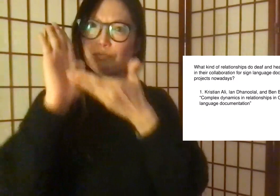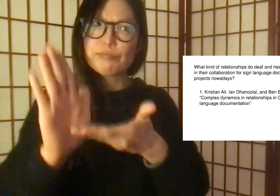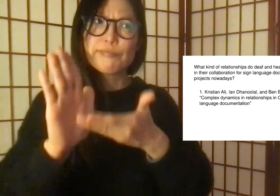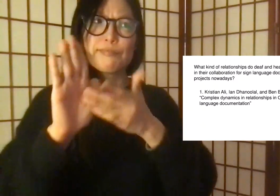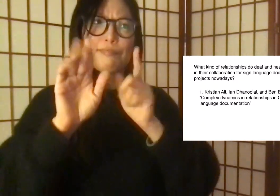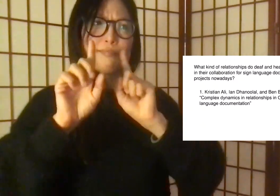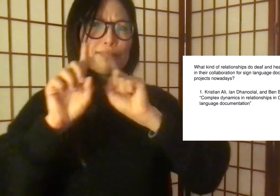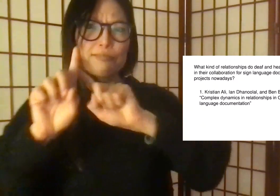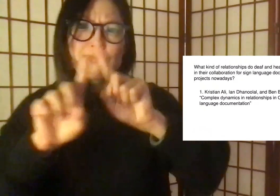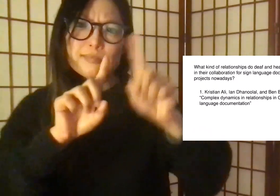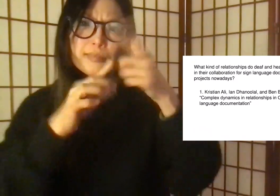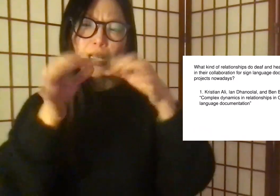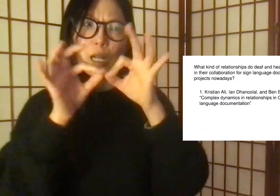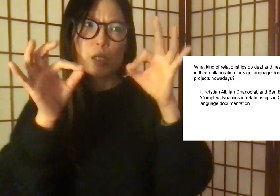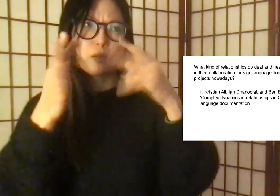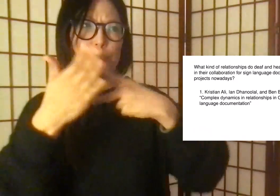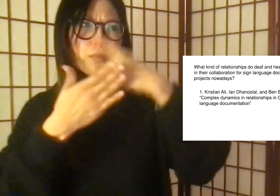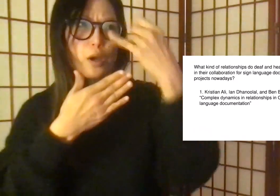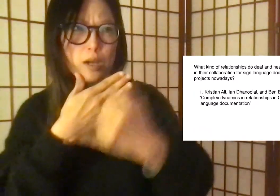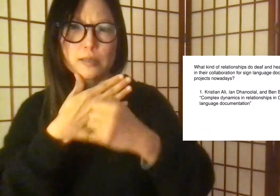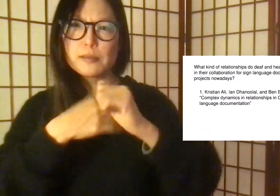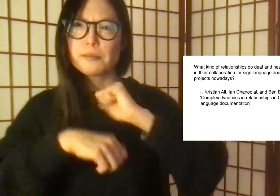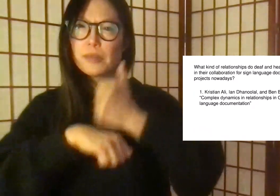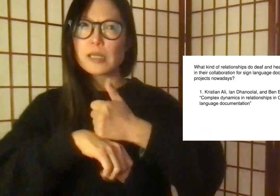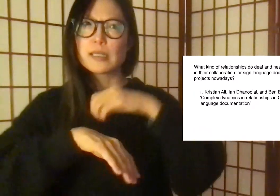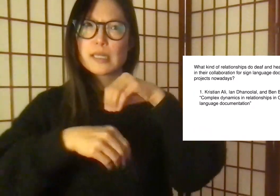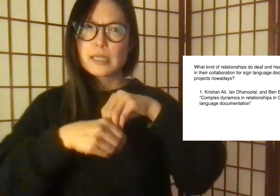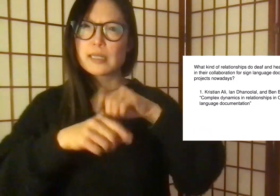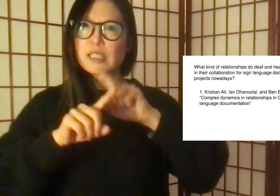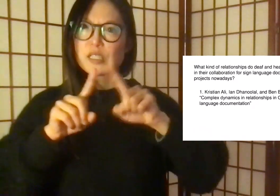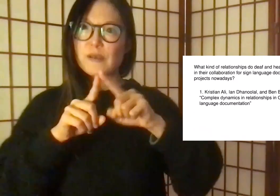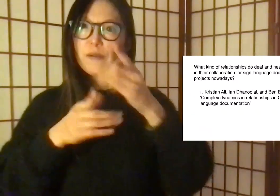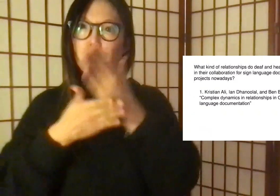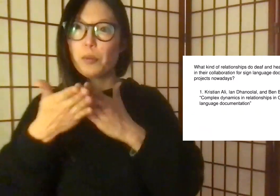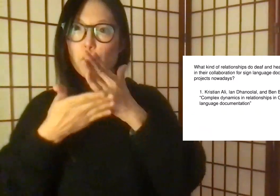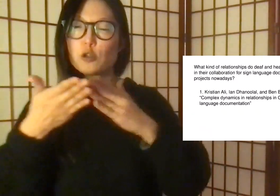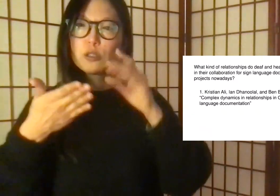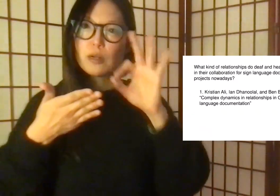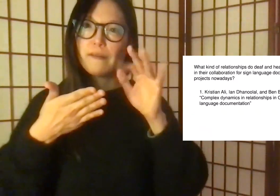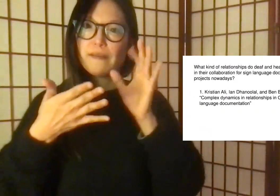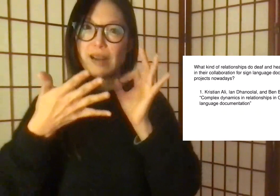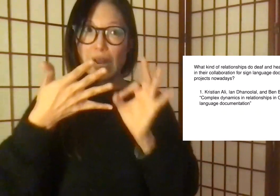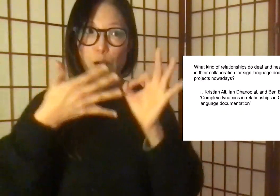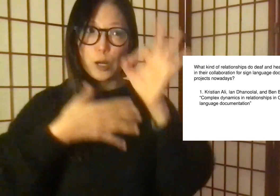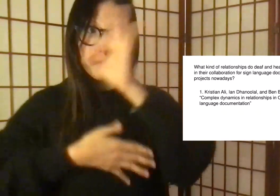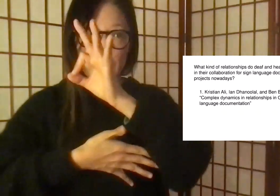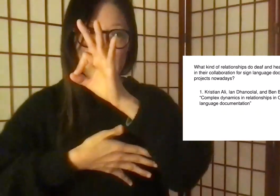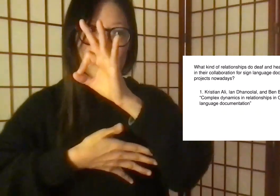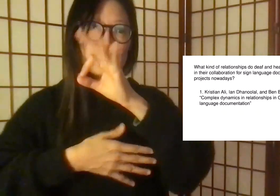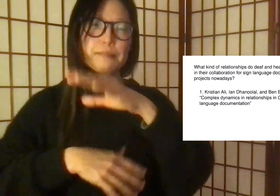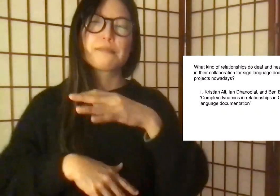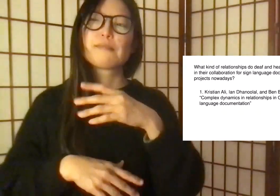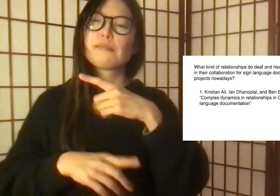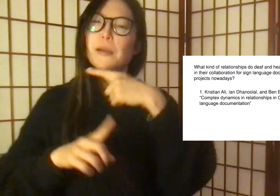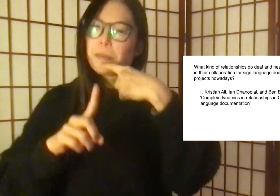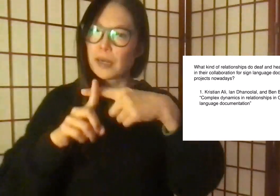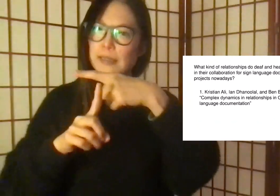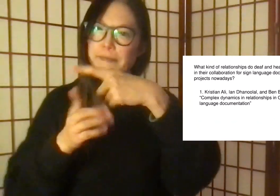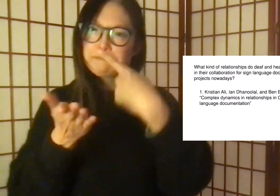In their videos, all will profile different sign languages and projects